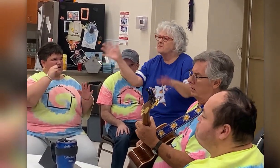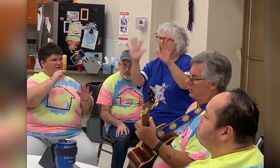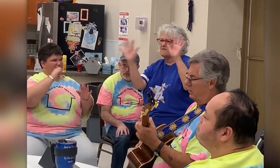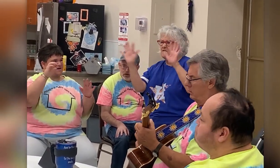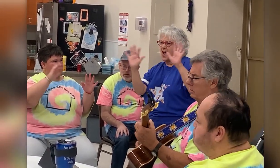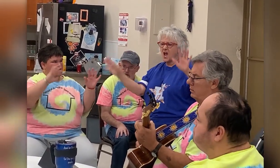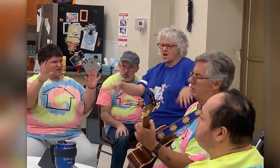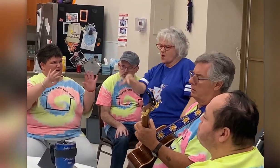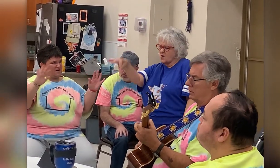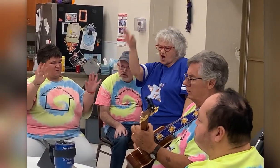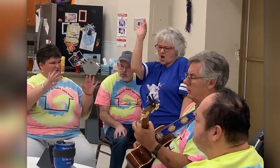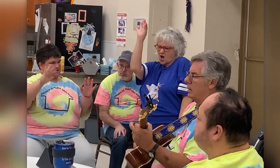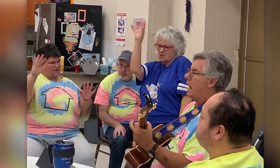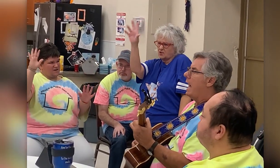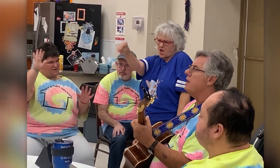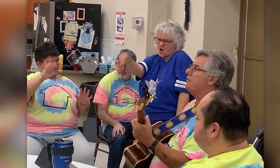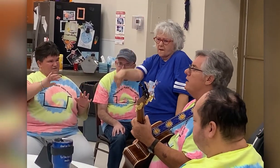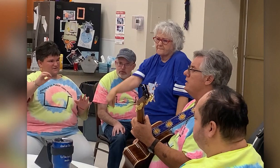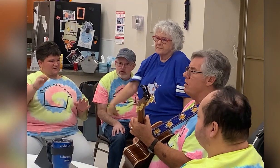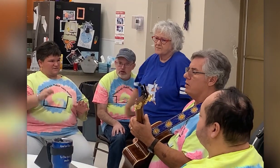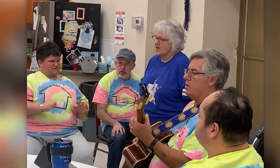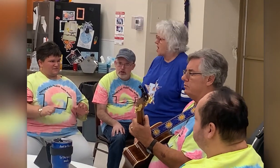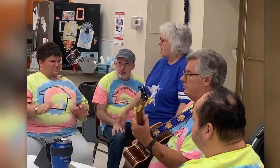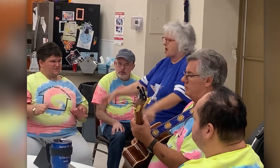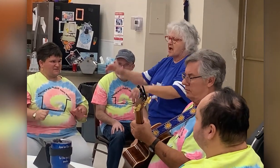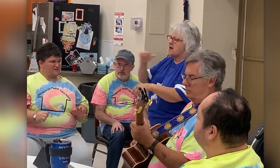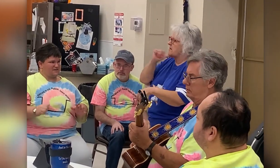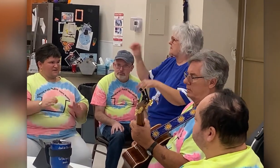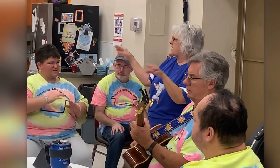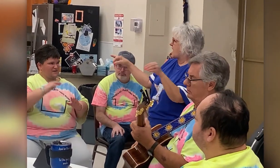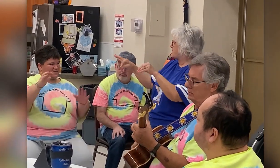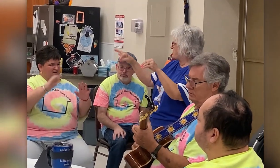Ghostbusters! I ain't afraid of no dogs You don't!